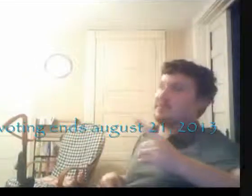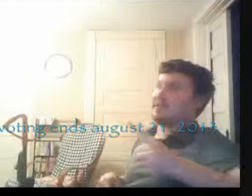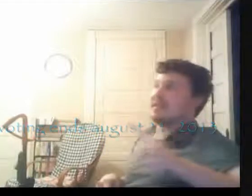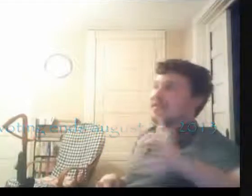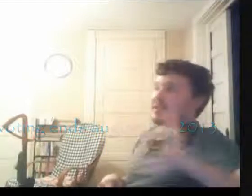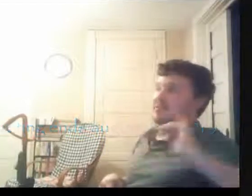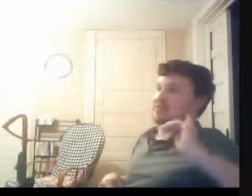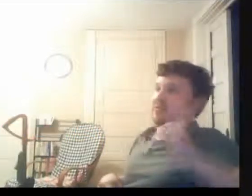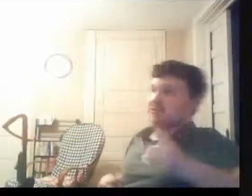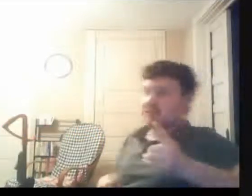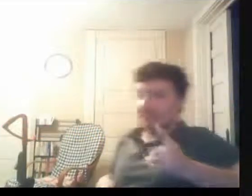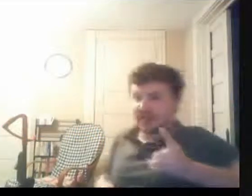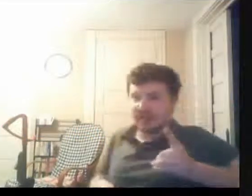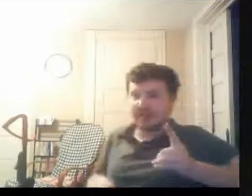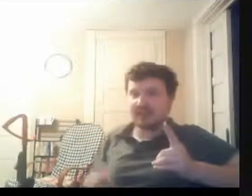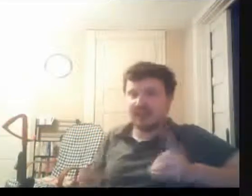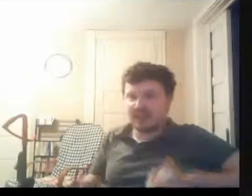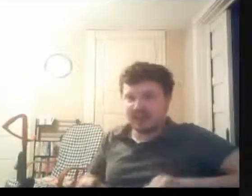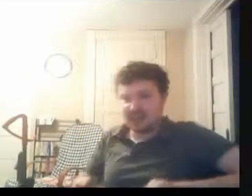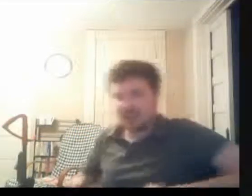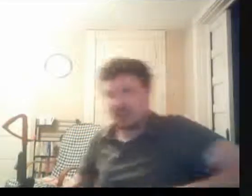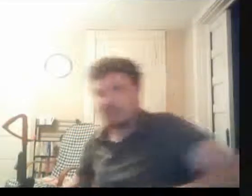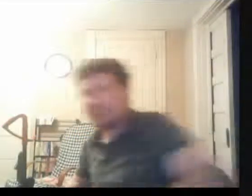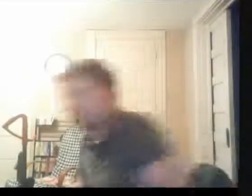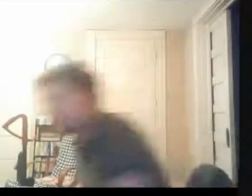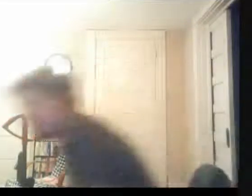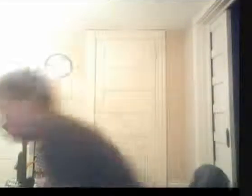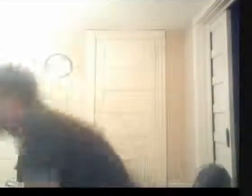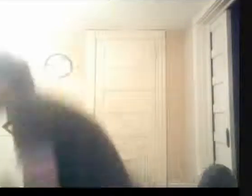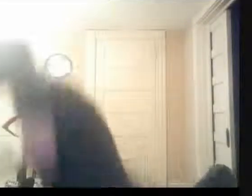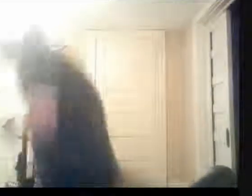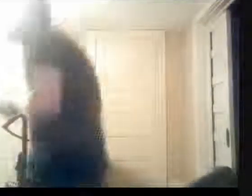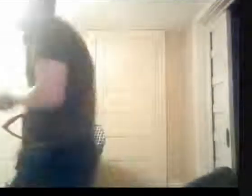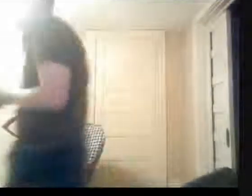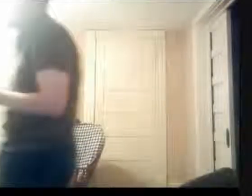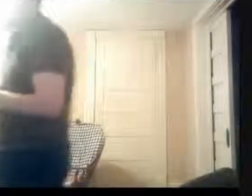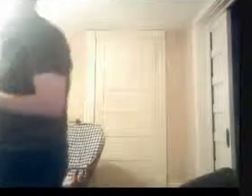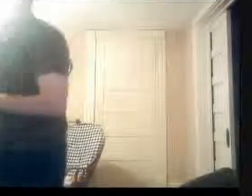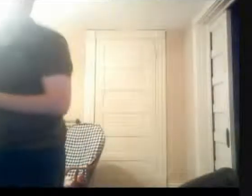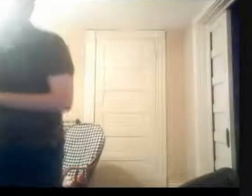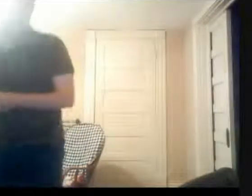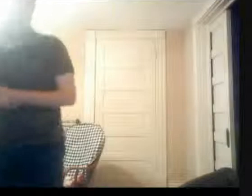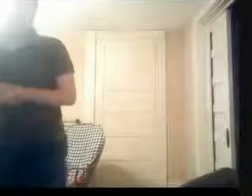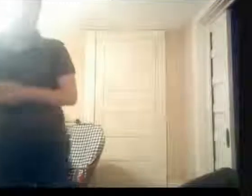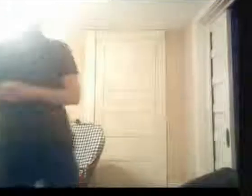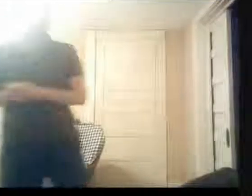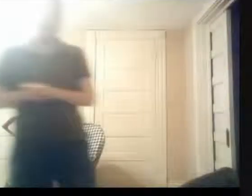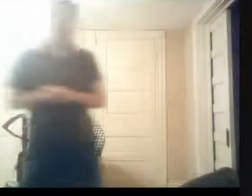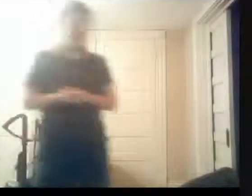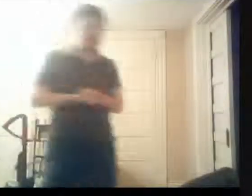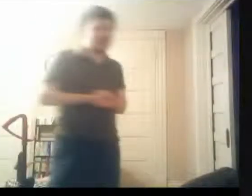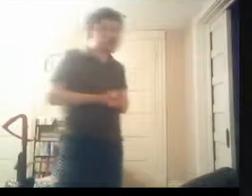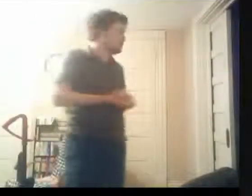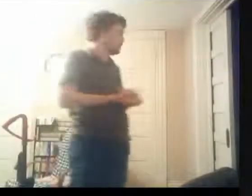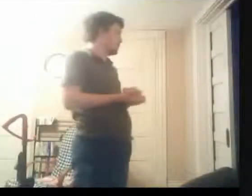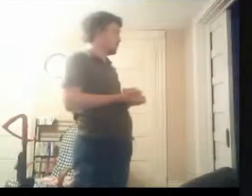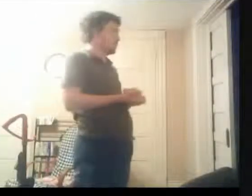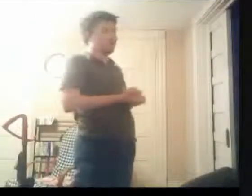after August 21st, unless I die. Hopefully you know what killings won't be able to start the awards. And don't forget tonight, uh oh,